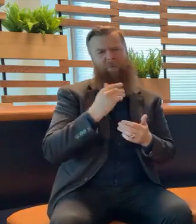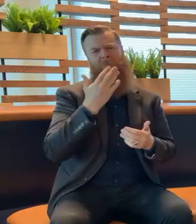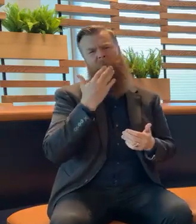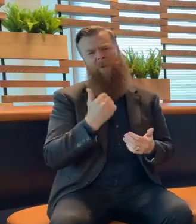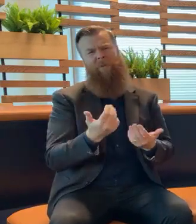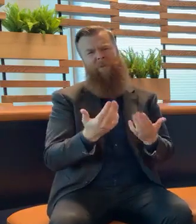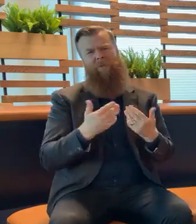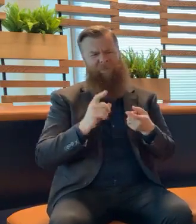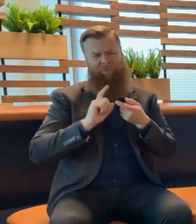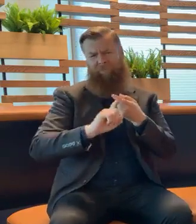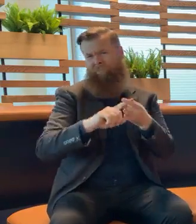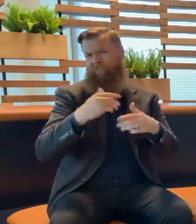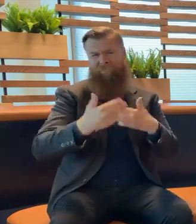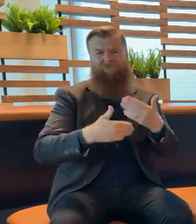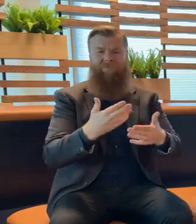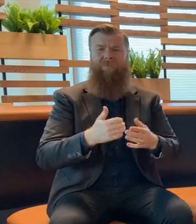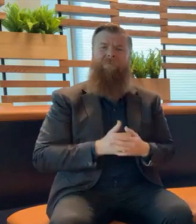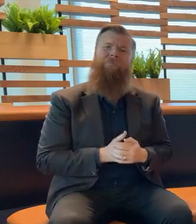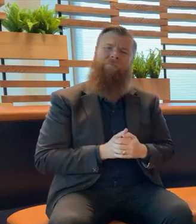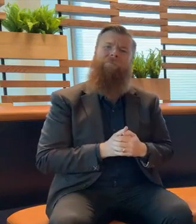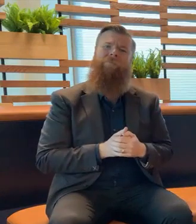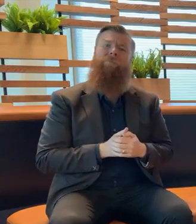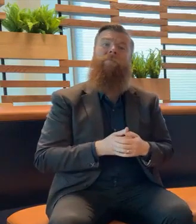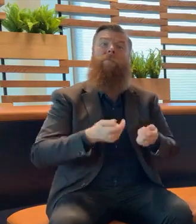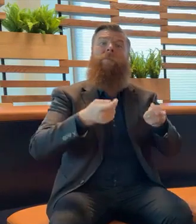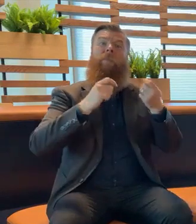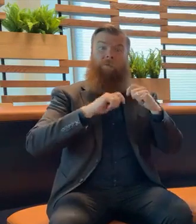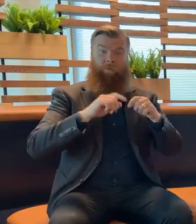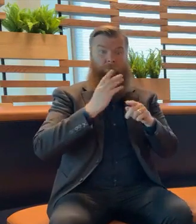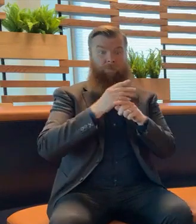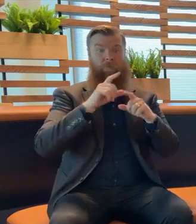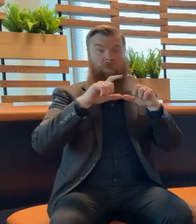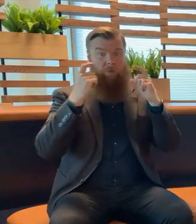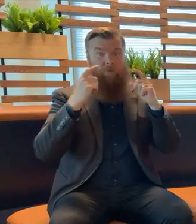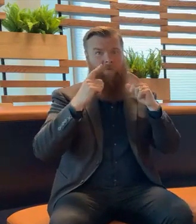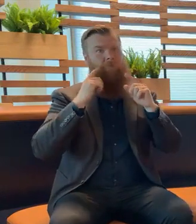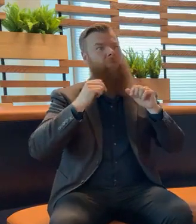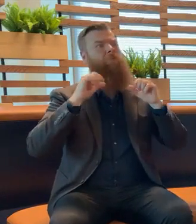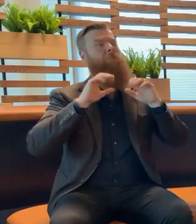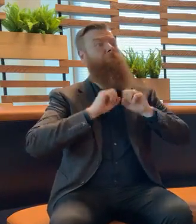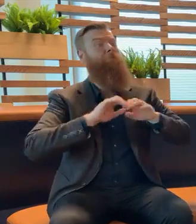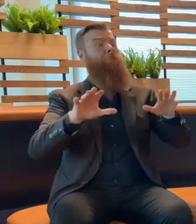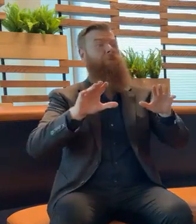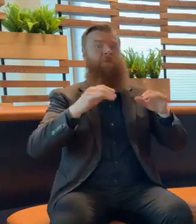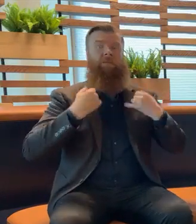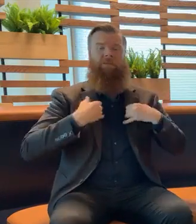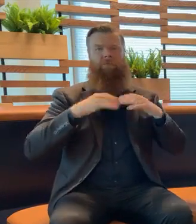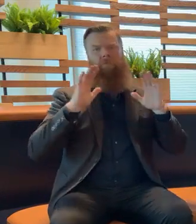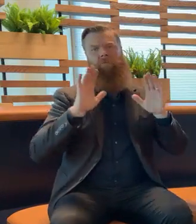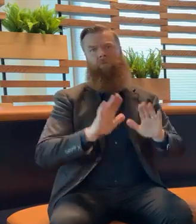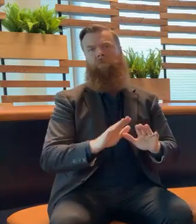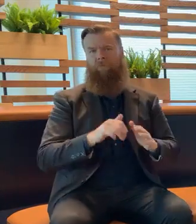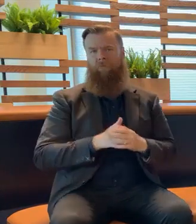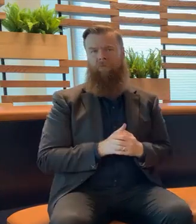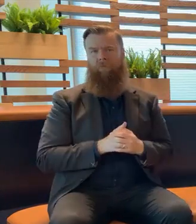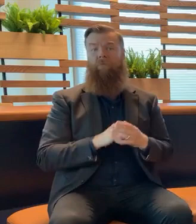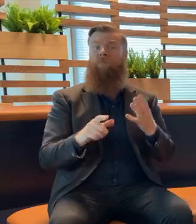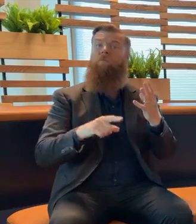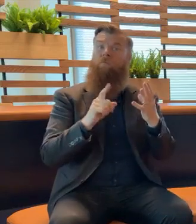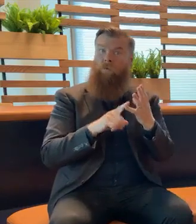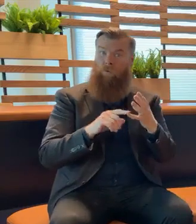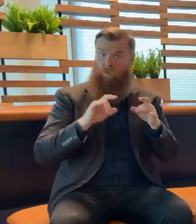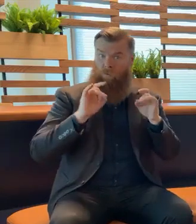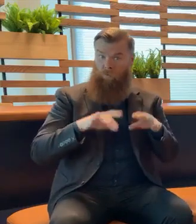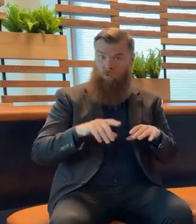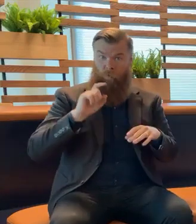It does work to stop the virus spreading. Will Australia close its international borders again? And will people coming